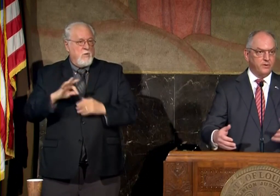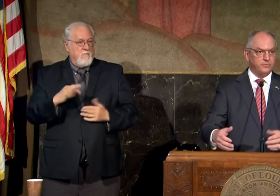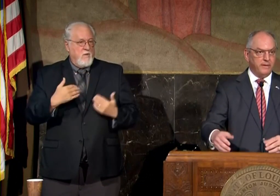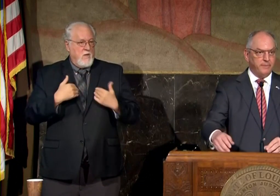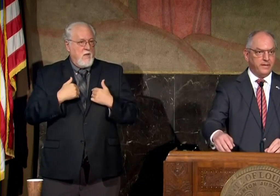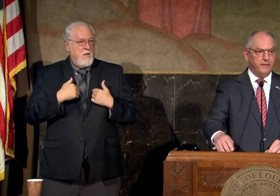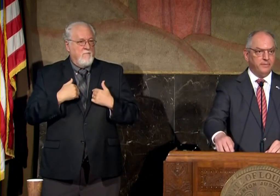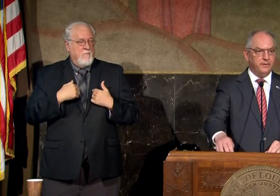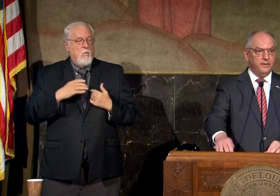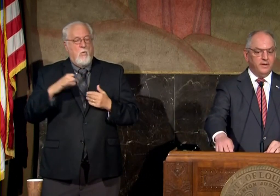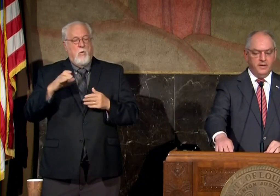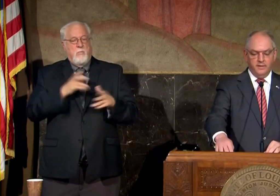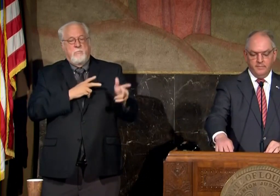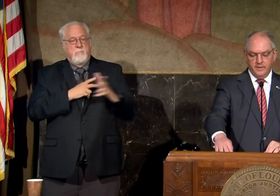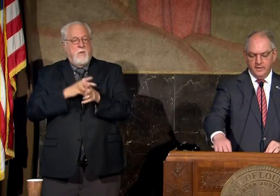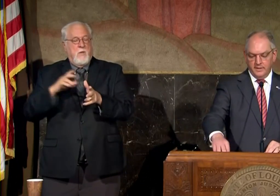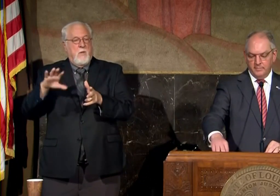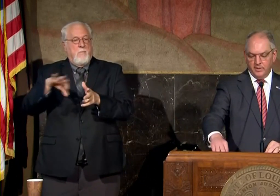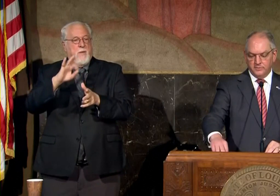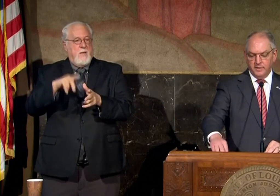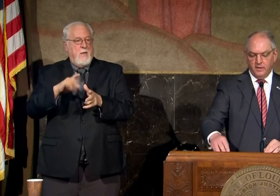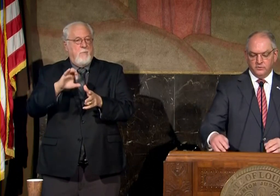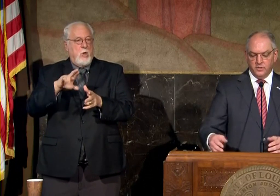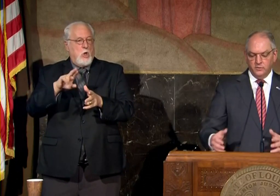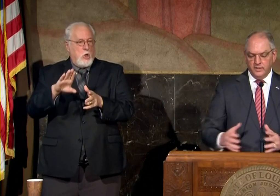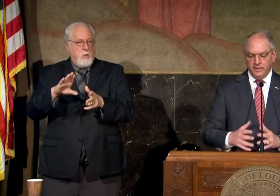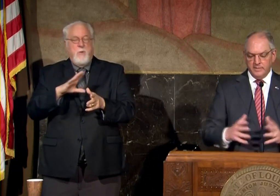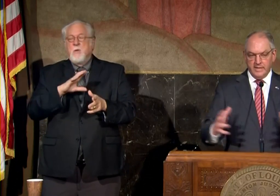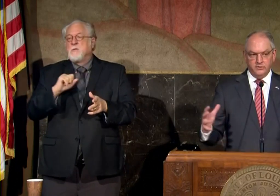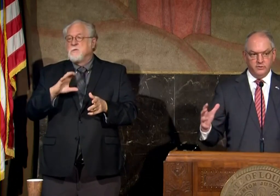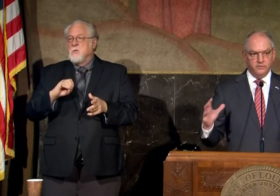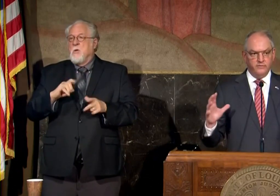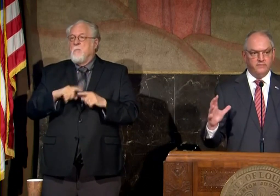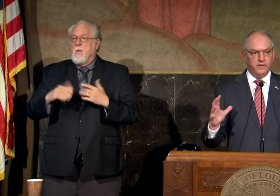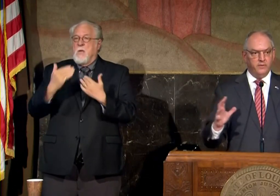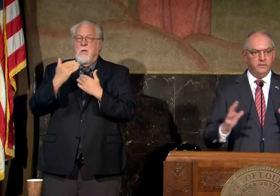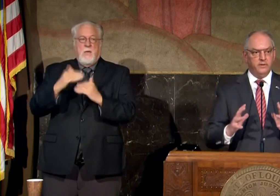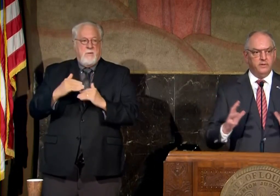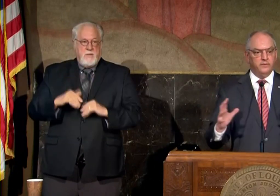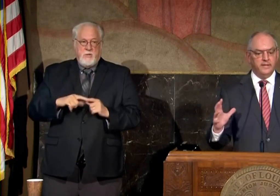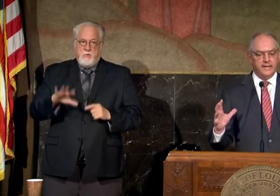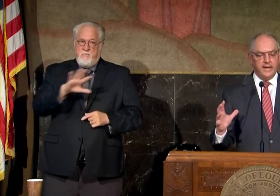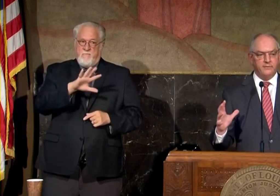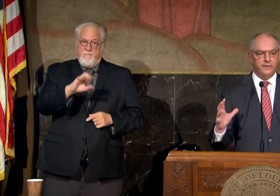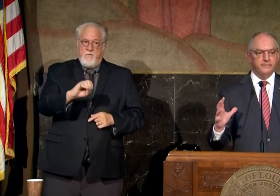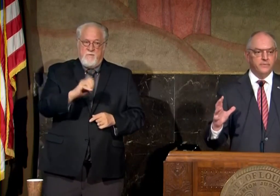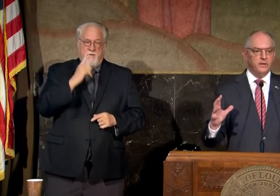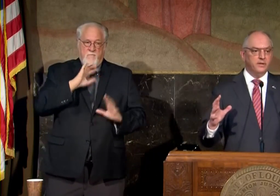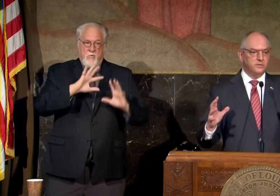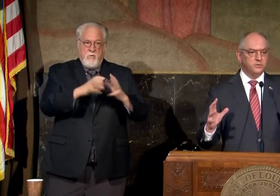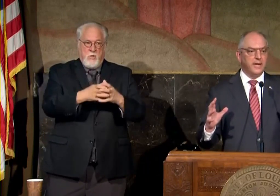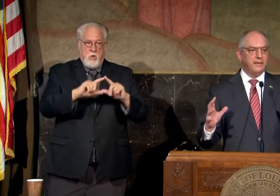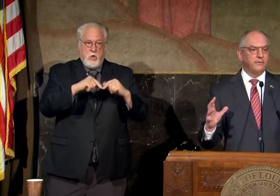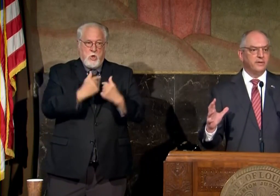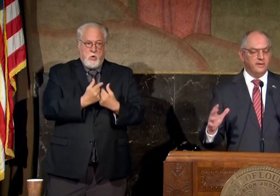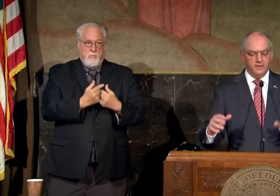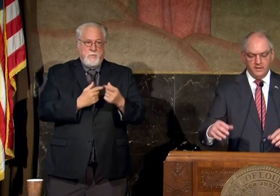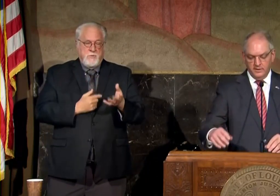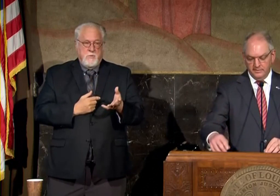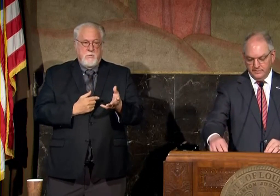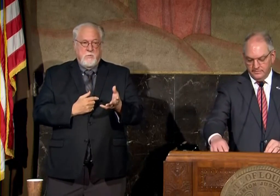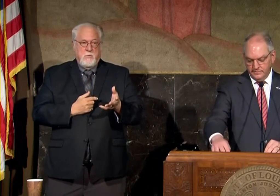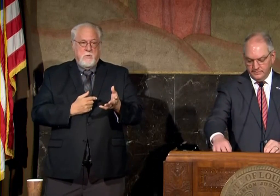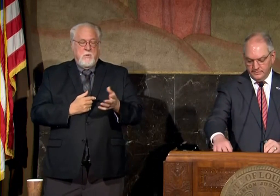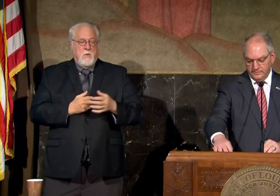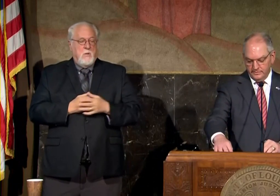that and curbside pickup um at the bars but also the limitation to 50 on the on the gathering social gathering uh